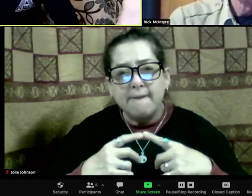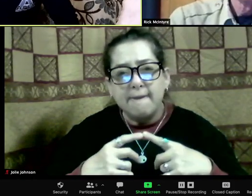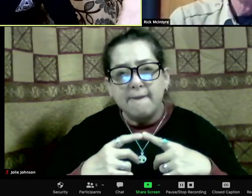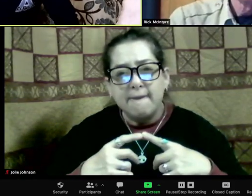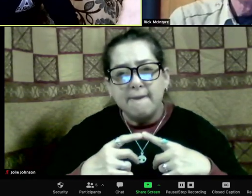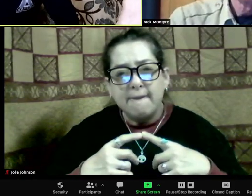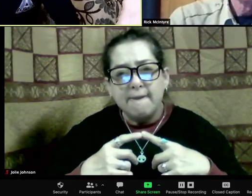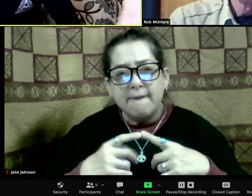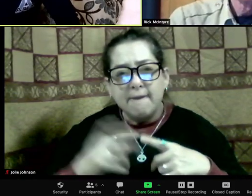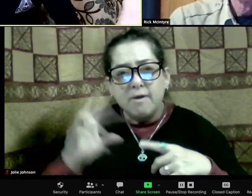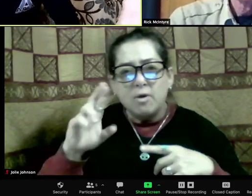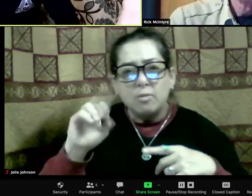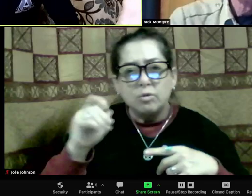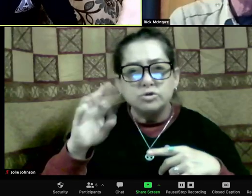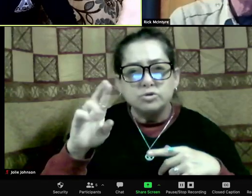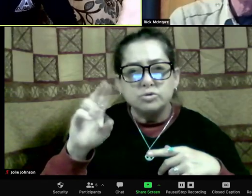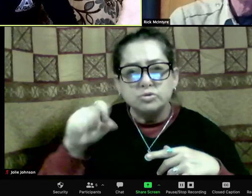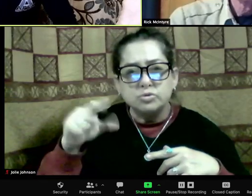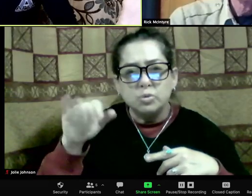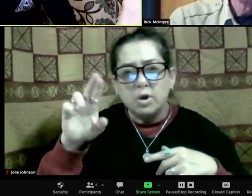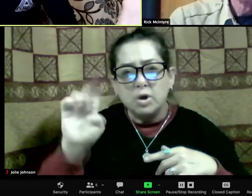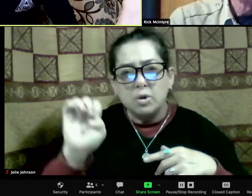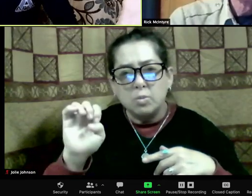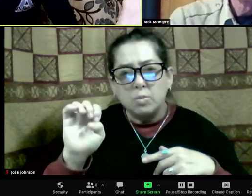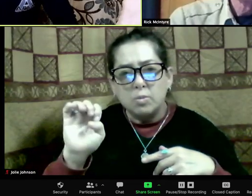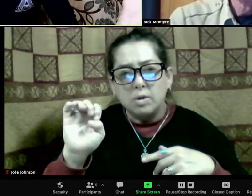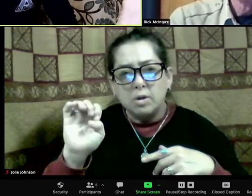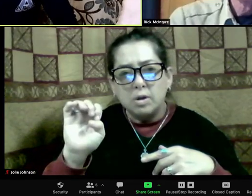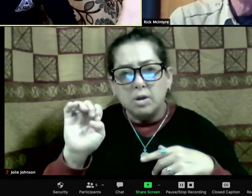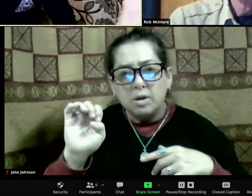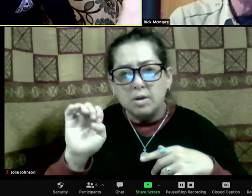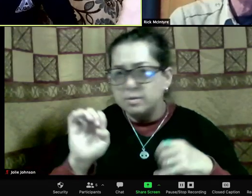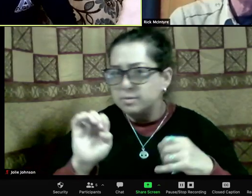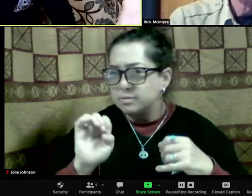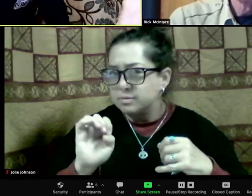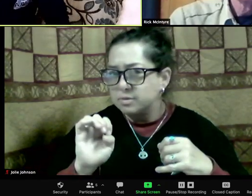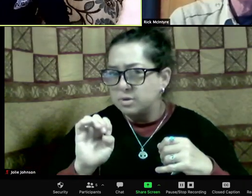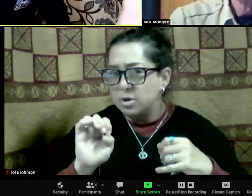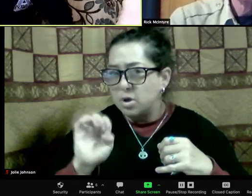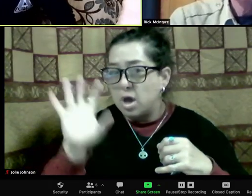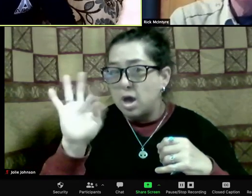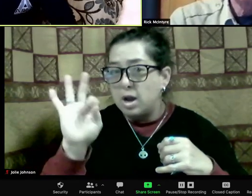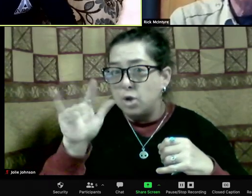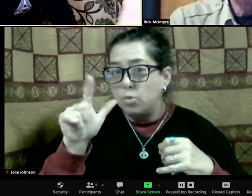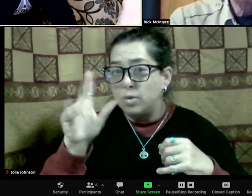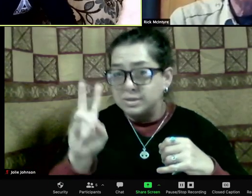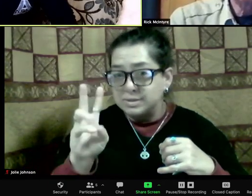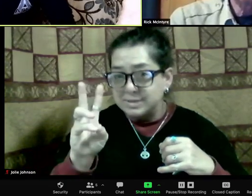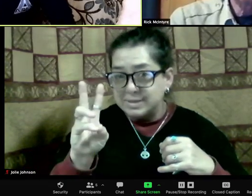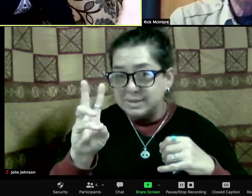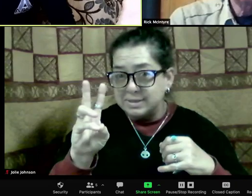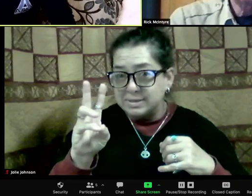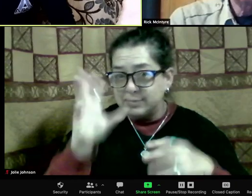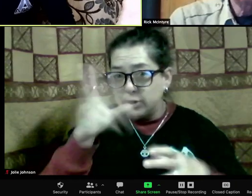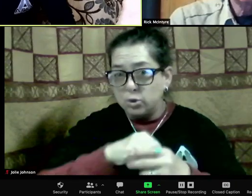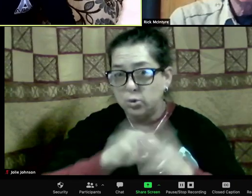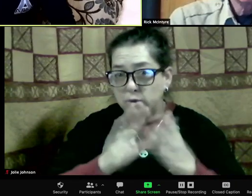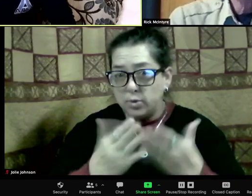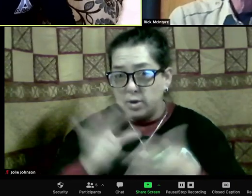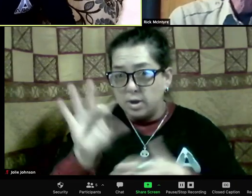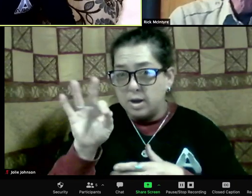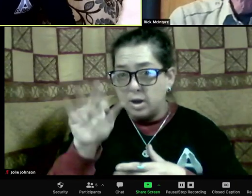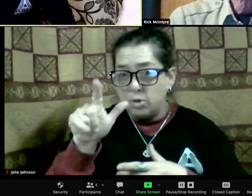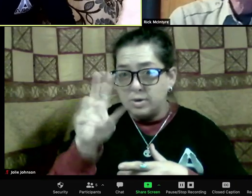of wolves, these guys are going into pens with meat in their hands. And the wolves are still running away. you know, it always